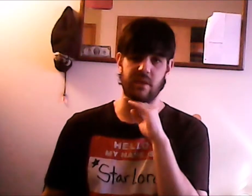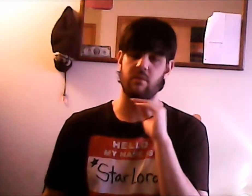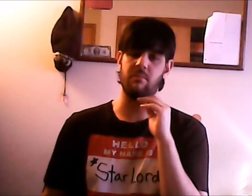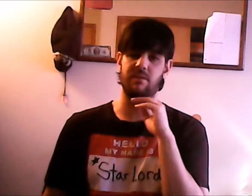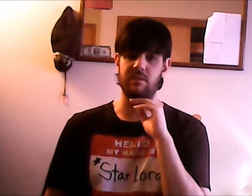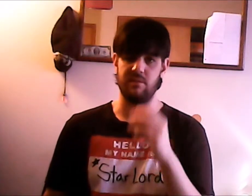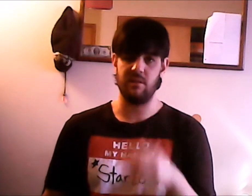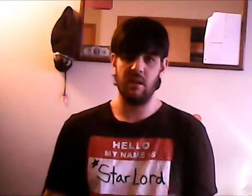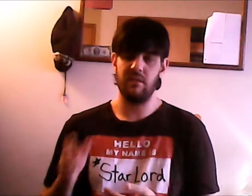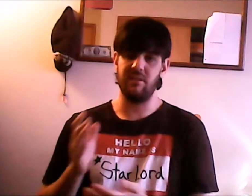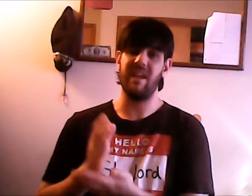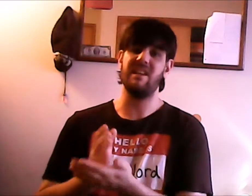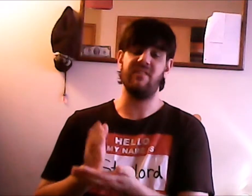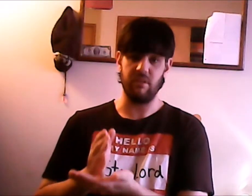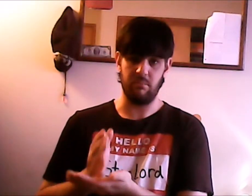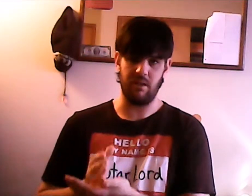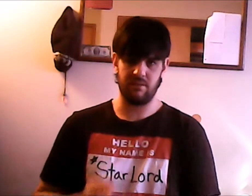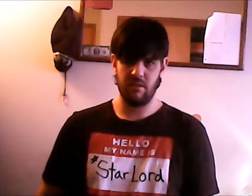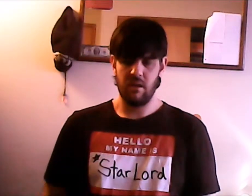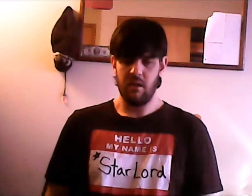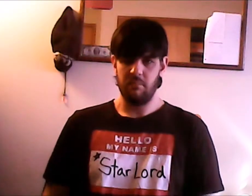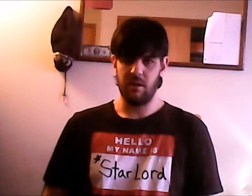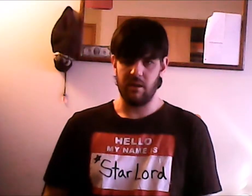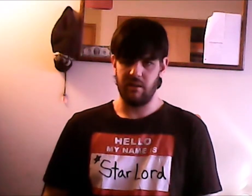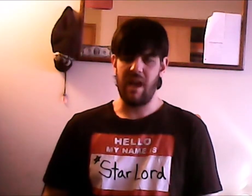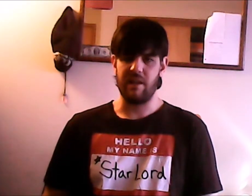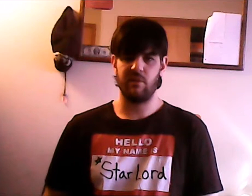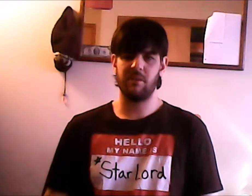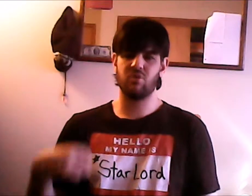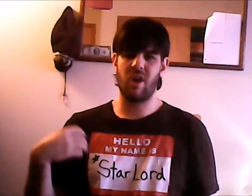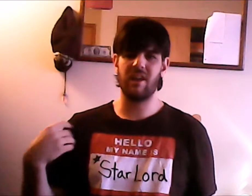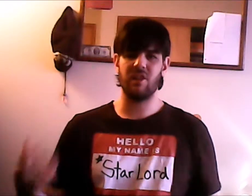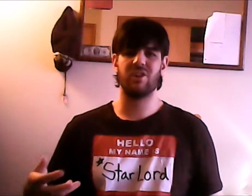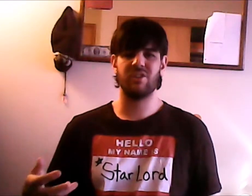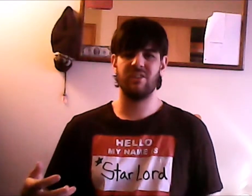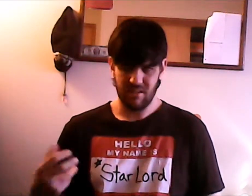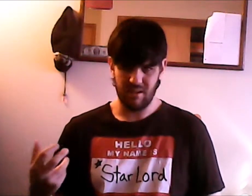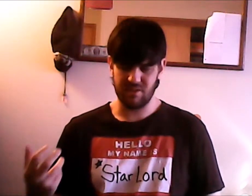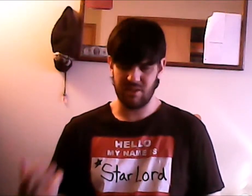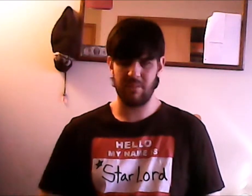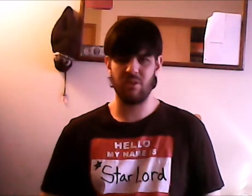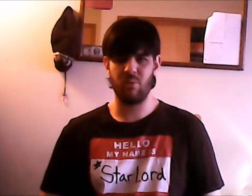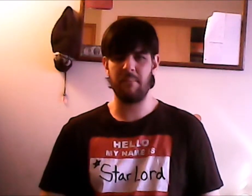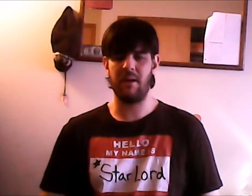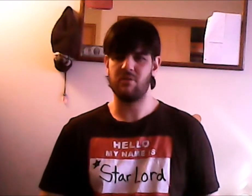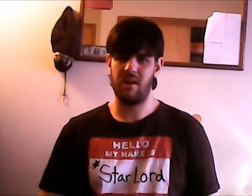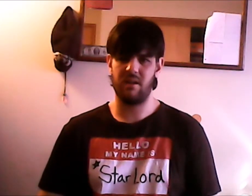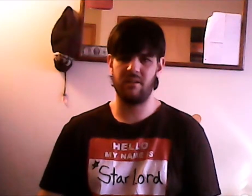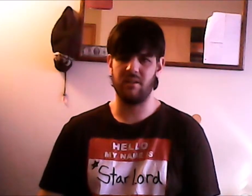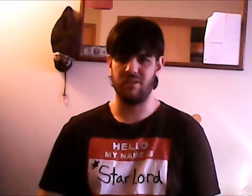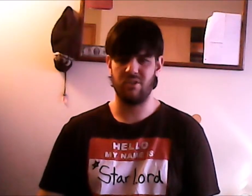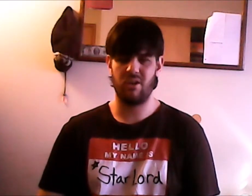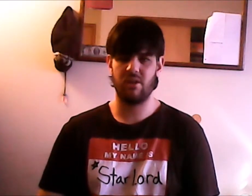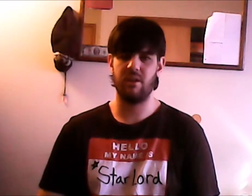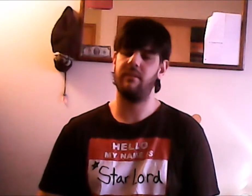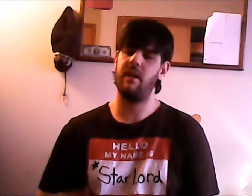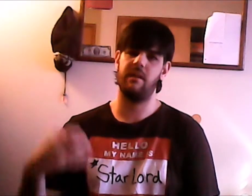cover a month is the end of every month but yeah so I'm gonna try to learn something in the way by Nirvana on guitar and then